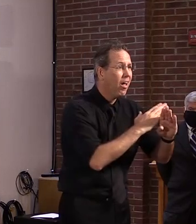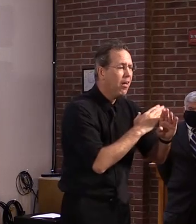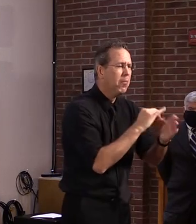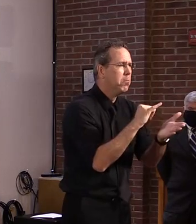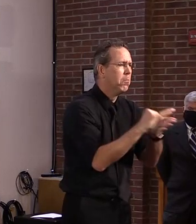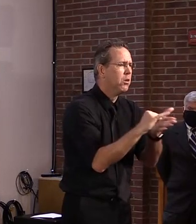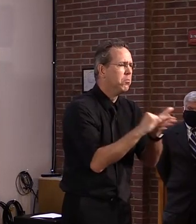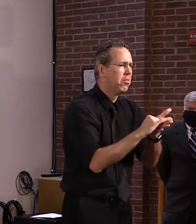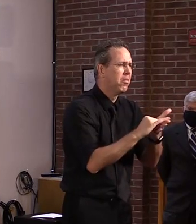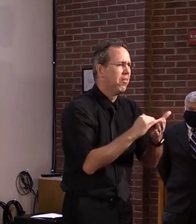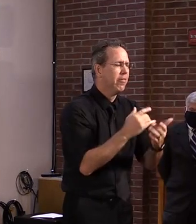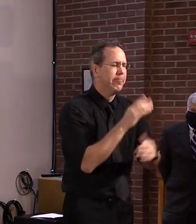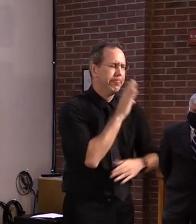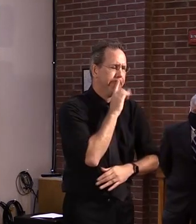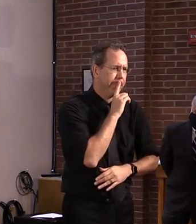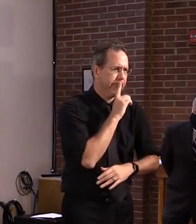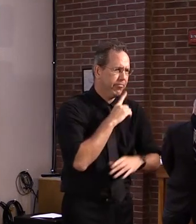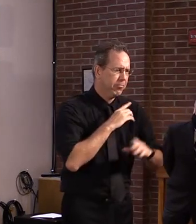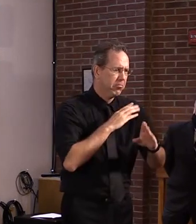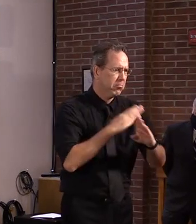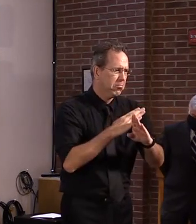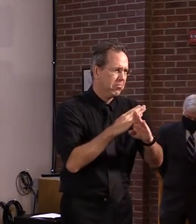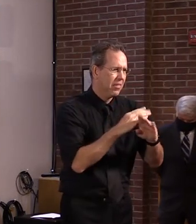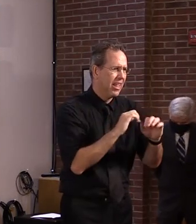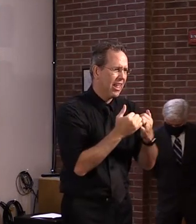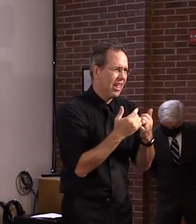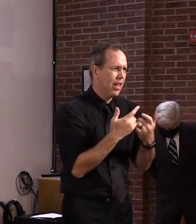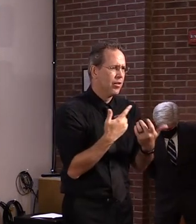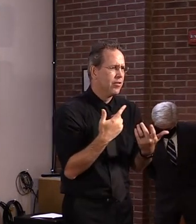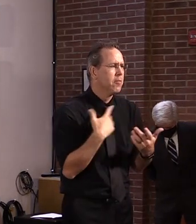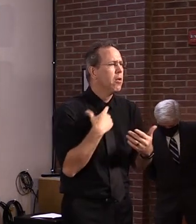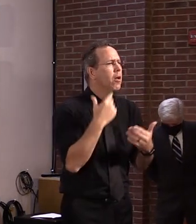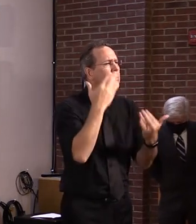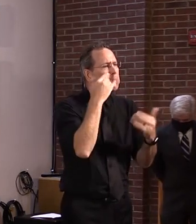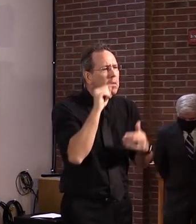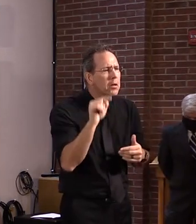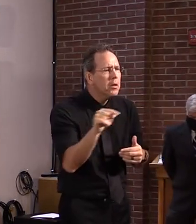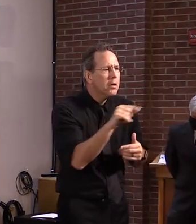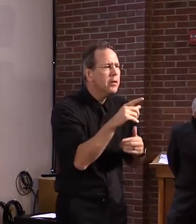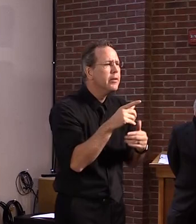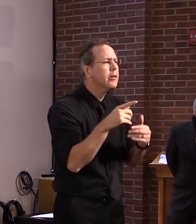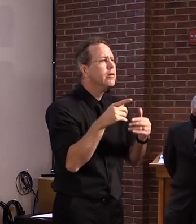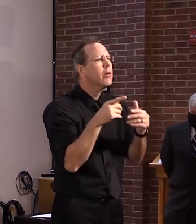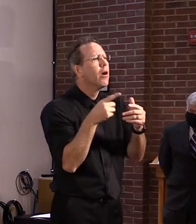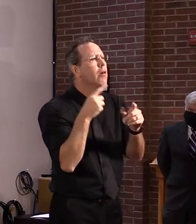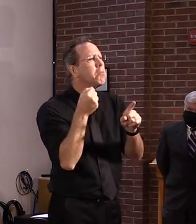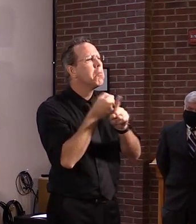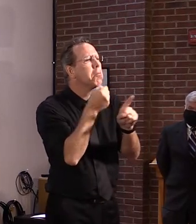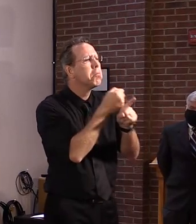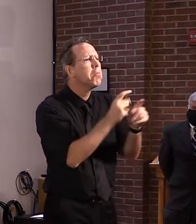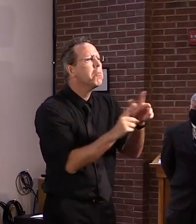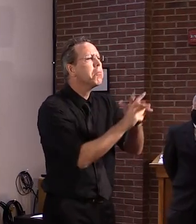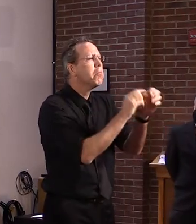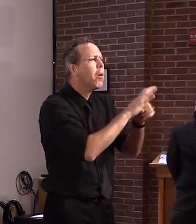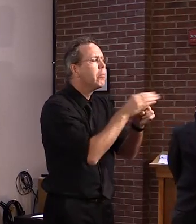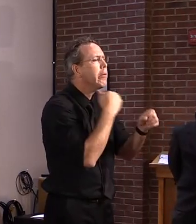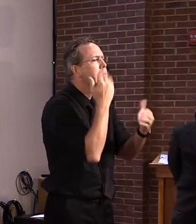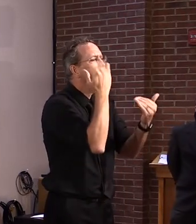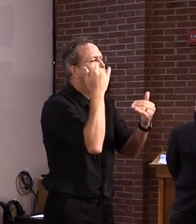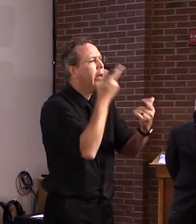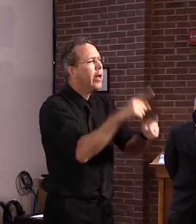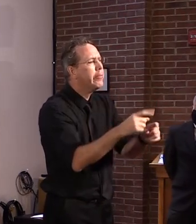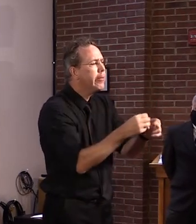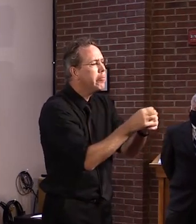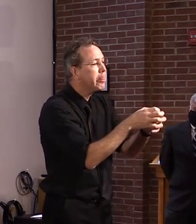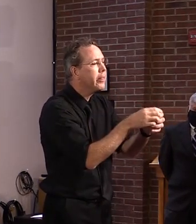number of outbreaks. And then we will, um, react accordingly at that point. But, uh, but it really is incumbent upon, uh, the